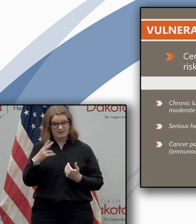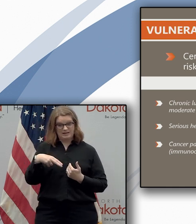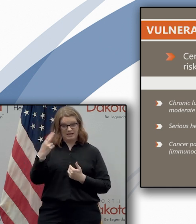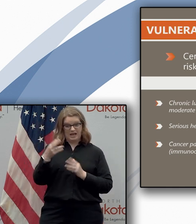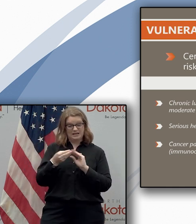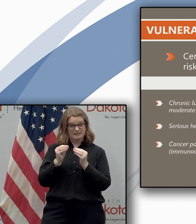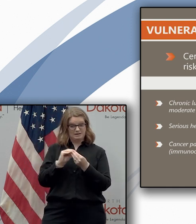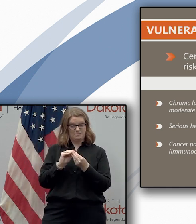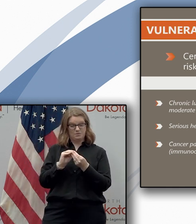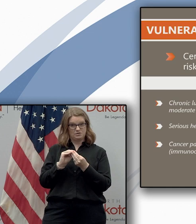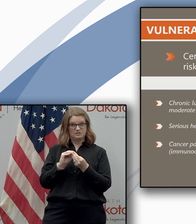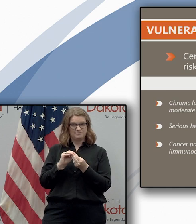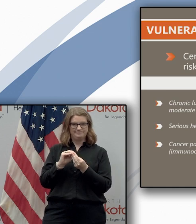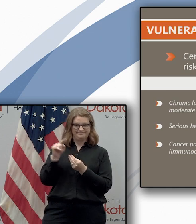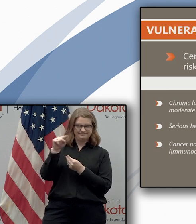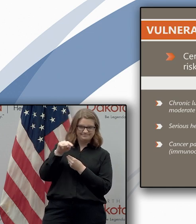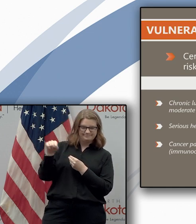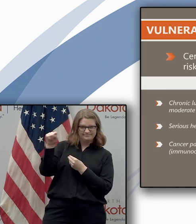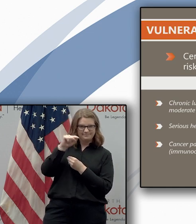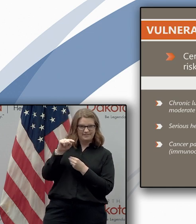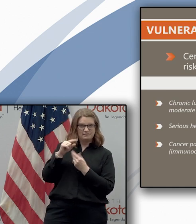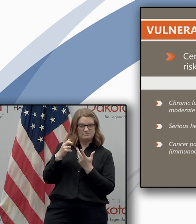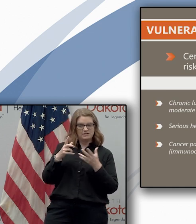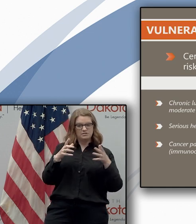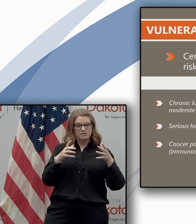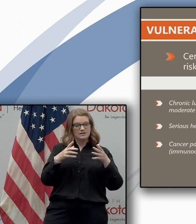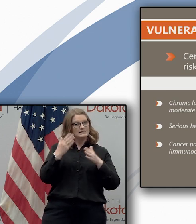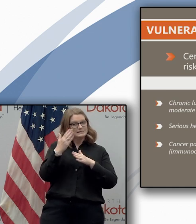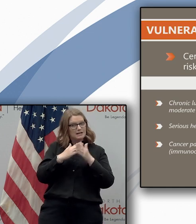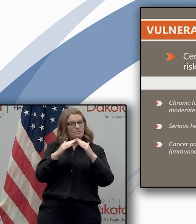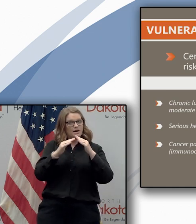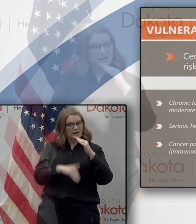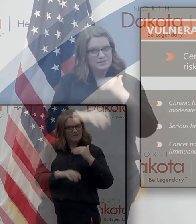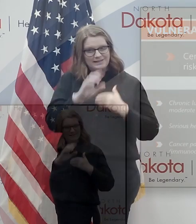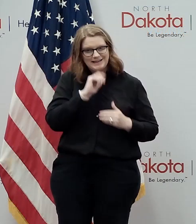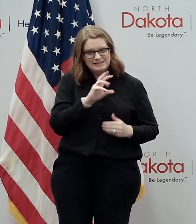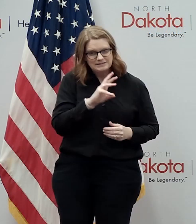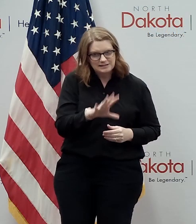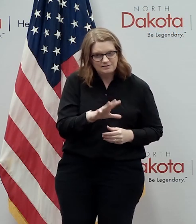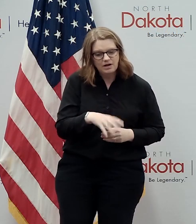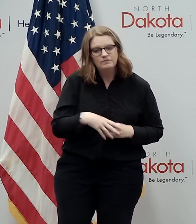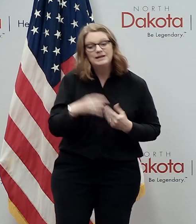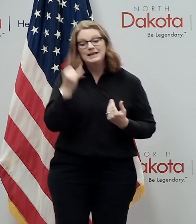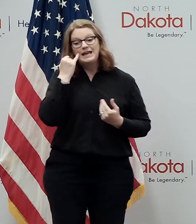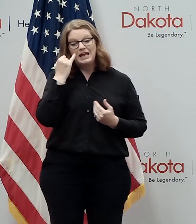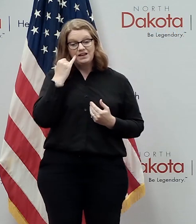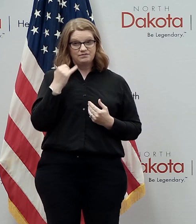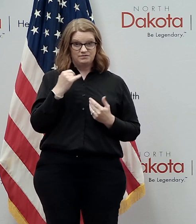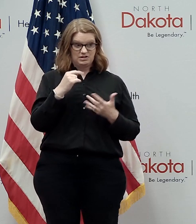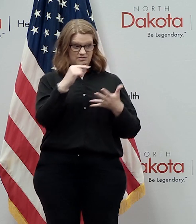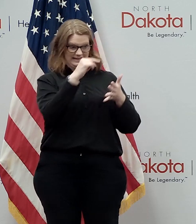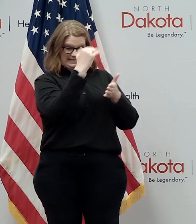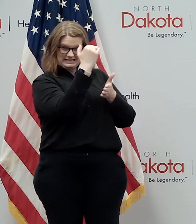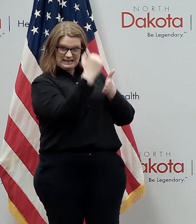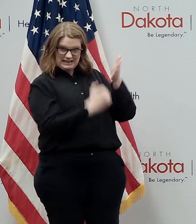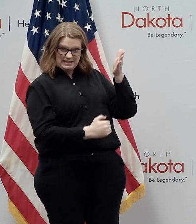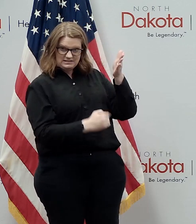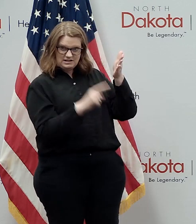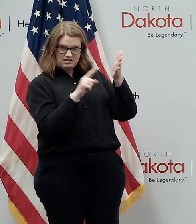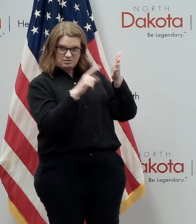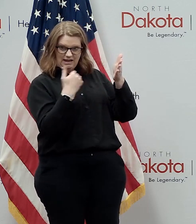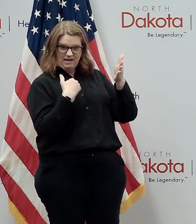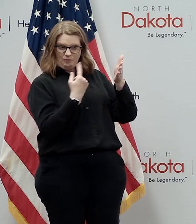conditions fall with people that are under age 65 if you have one or more of those conditions and you're over 65